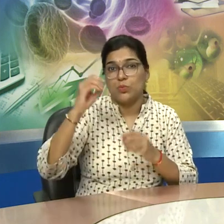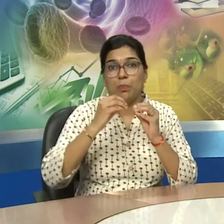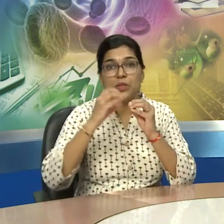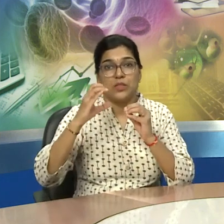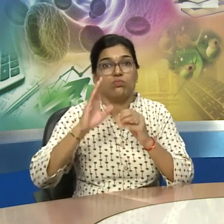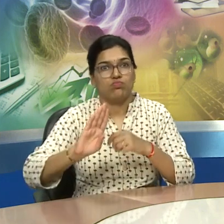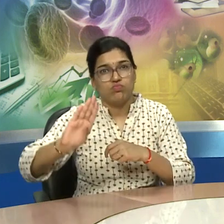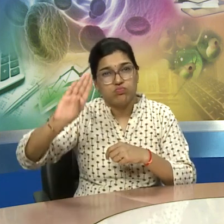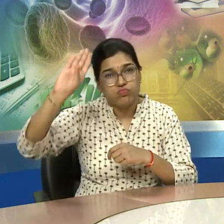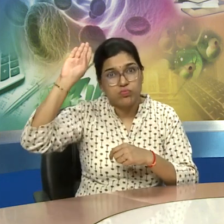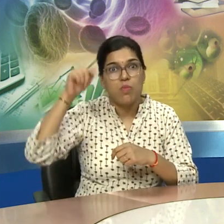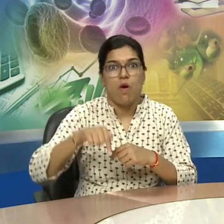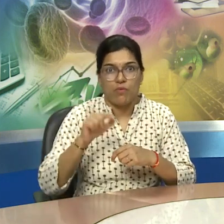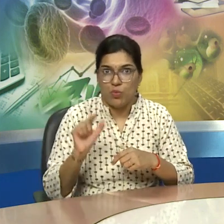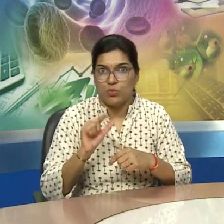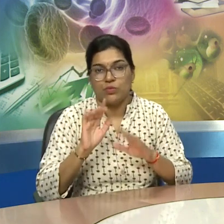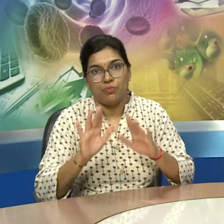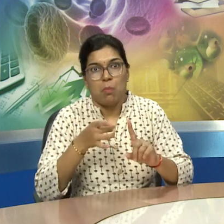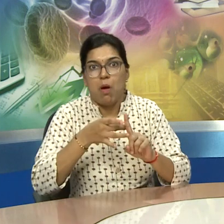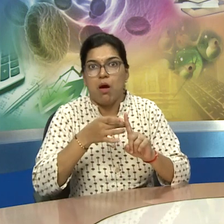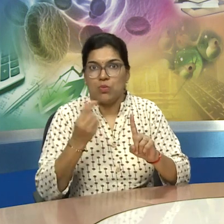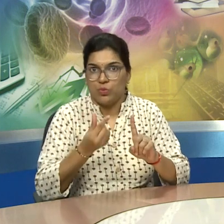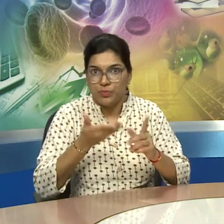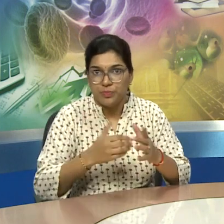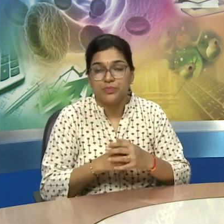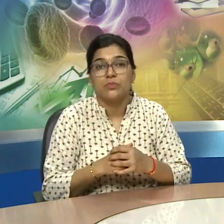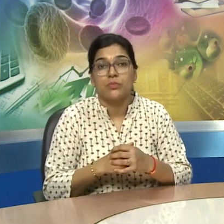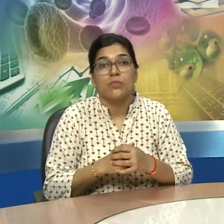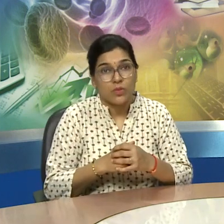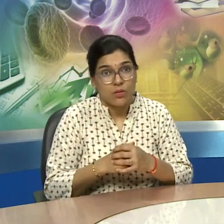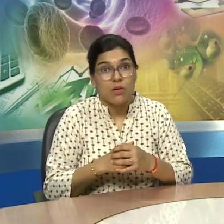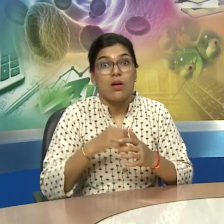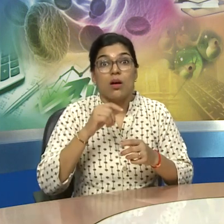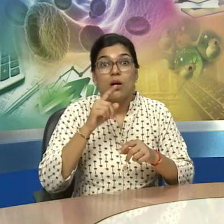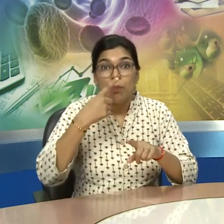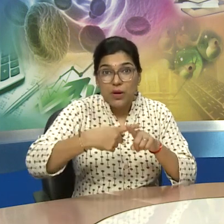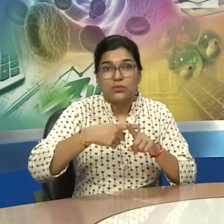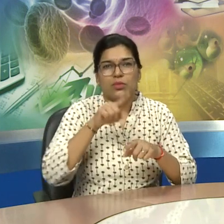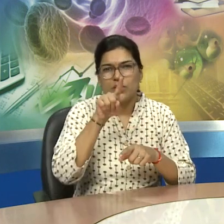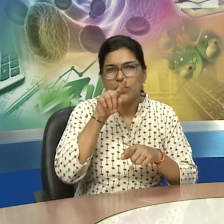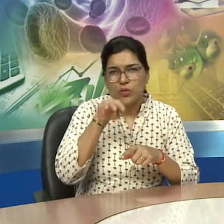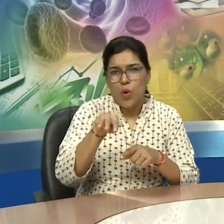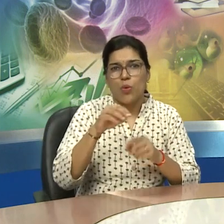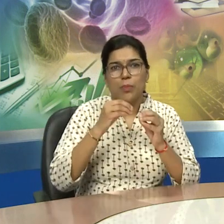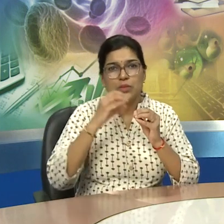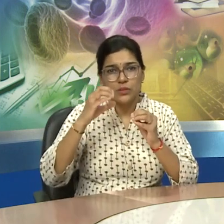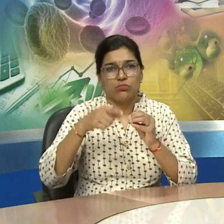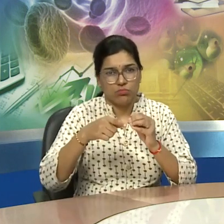so by 2500 bc bronze metal became the dominant metal